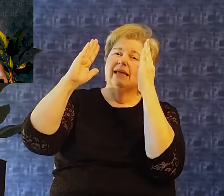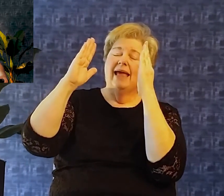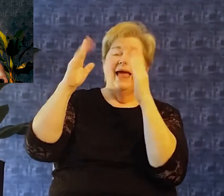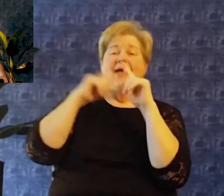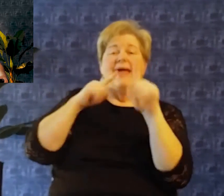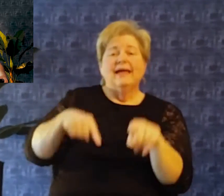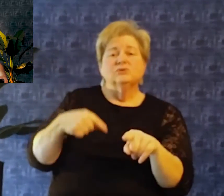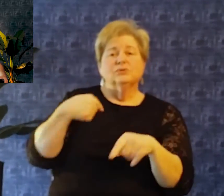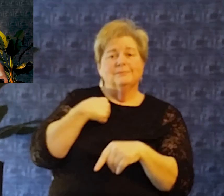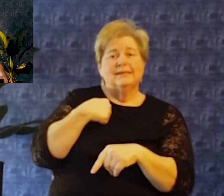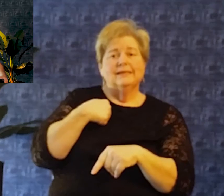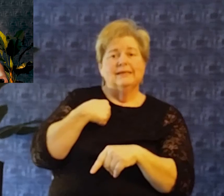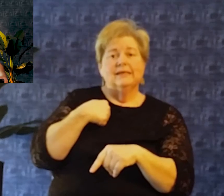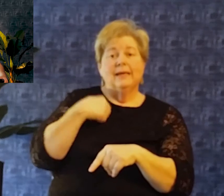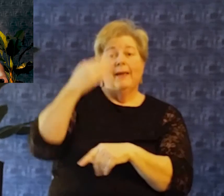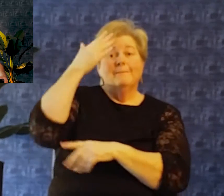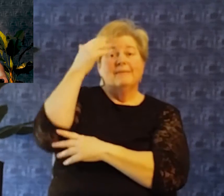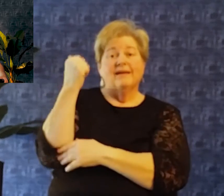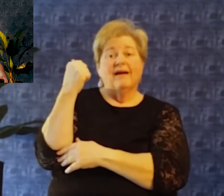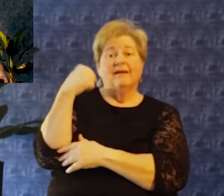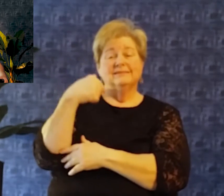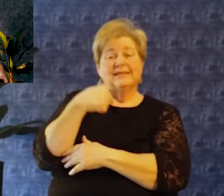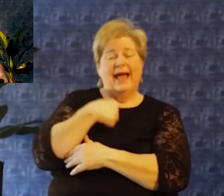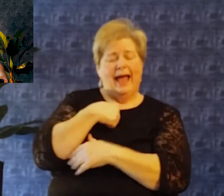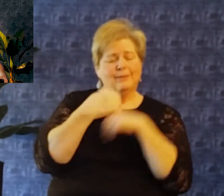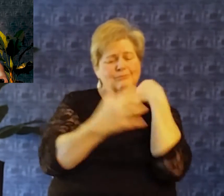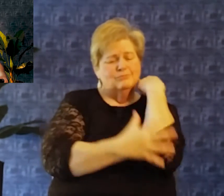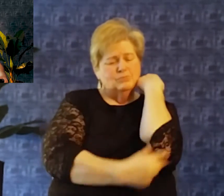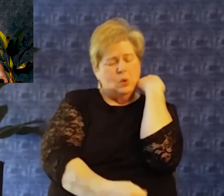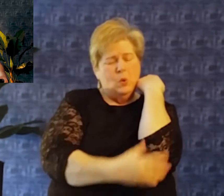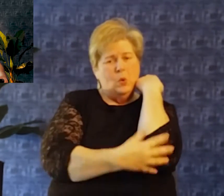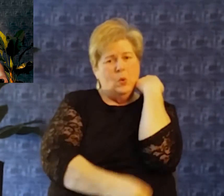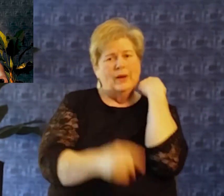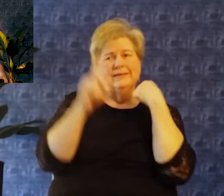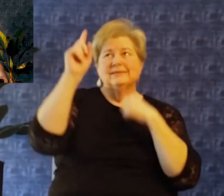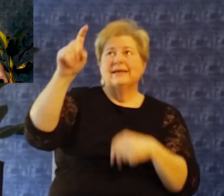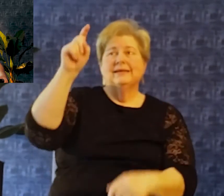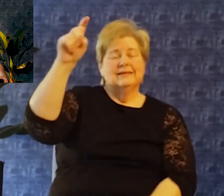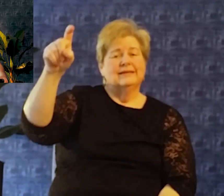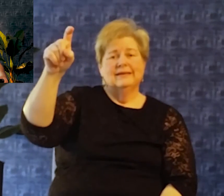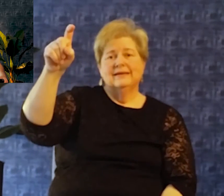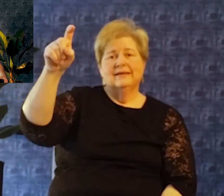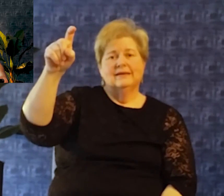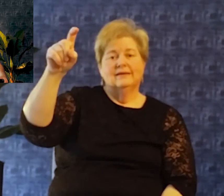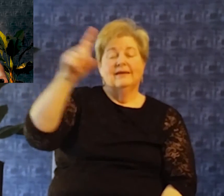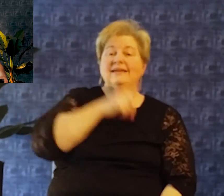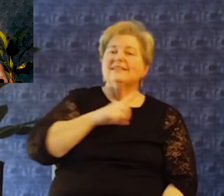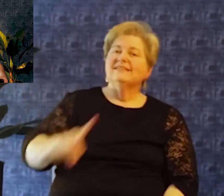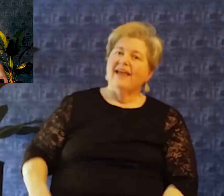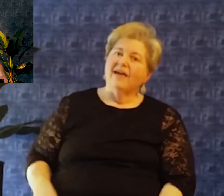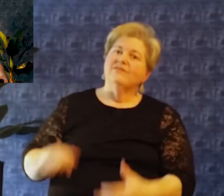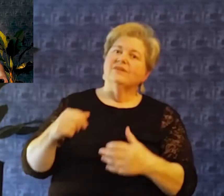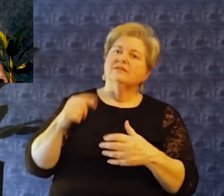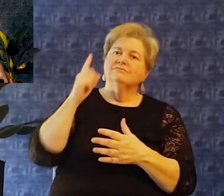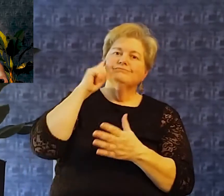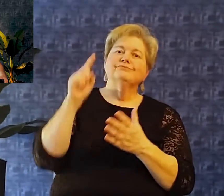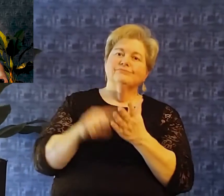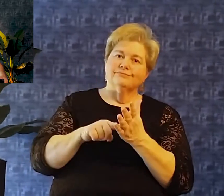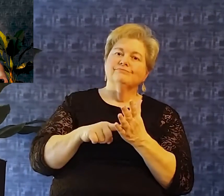needy David recognized his weakness. He recognized his vulnerability when he says I